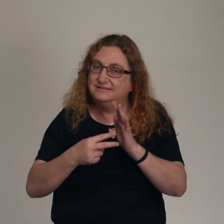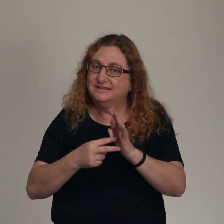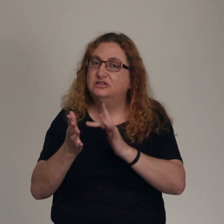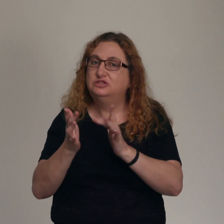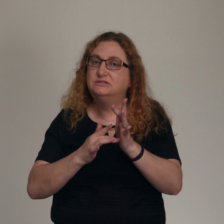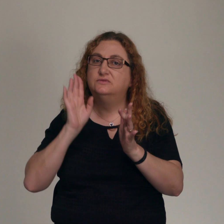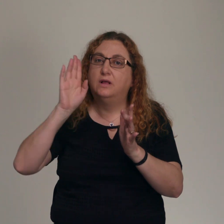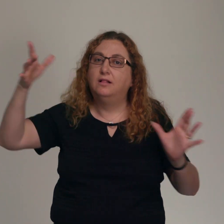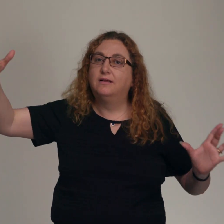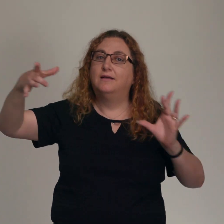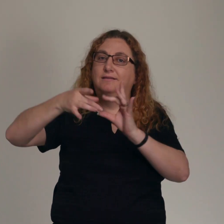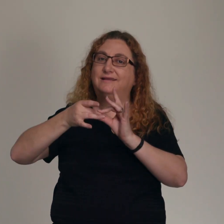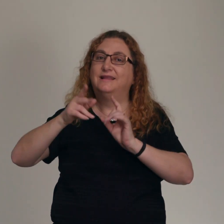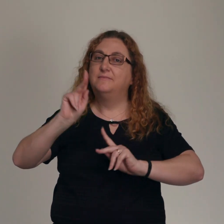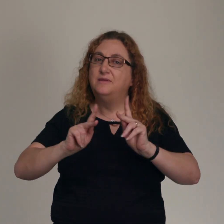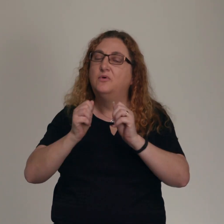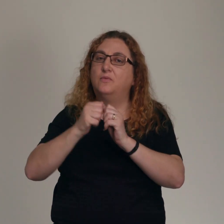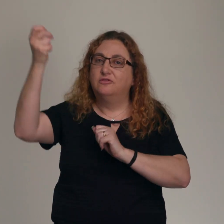you'll be reconciled to God.